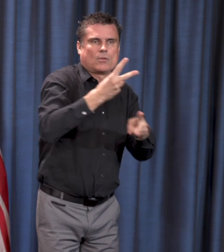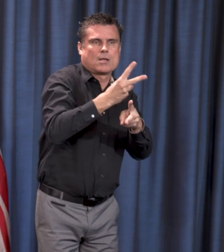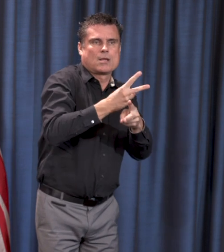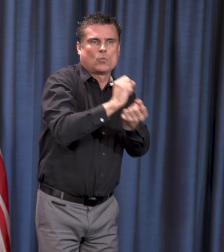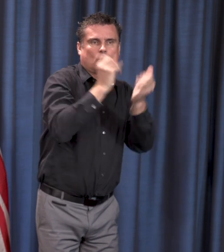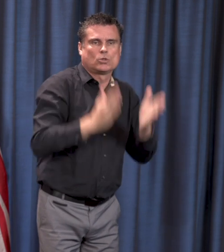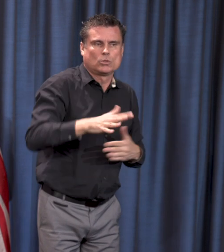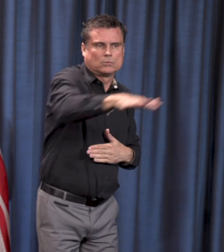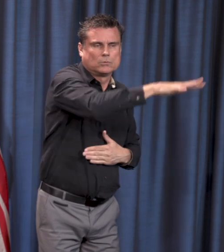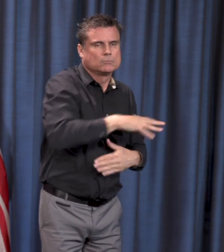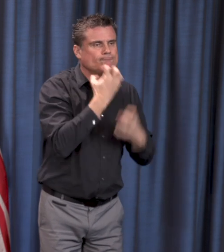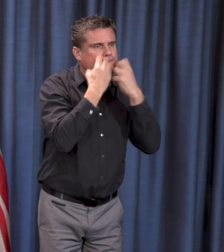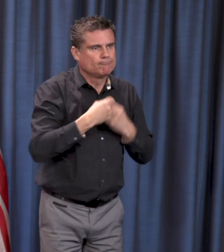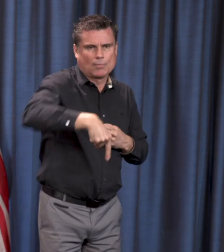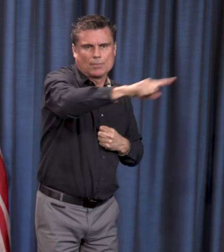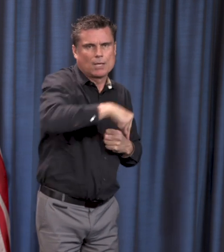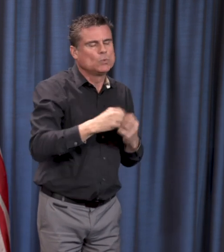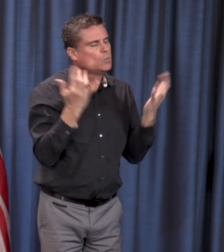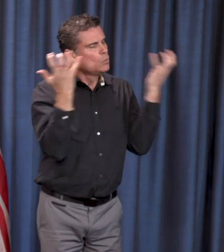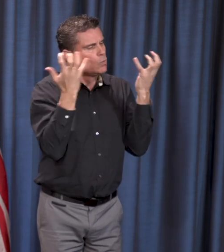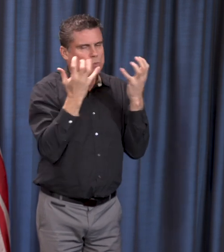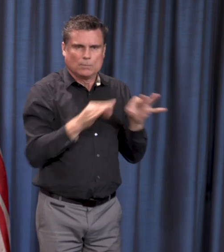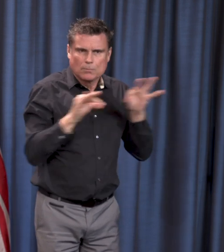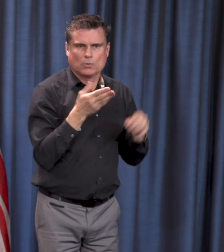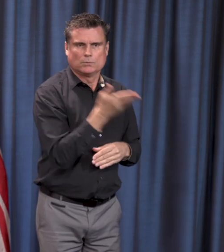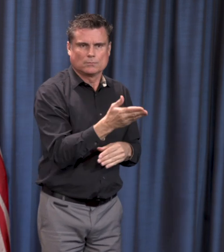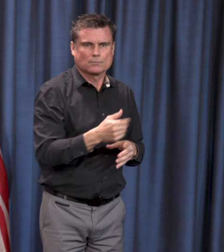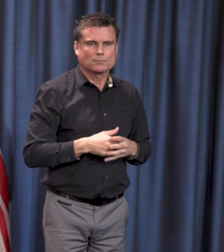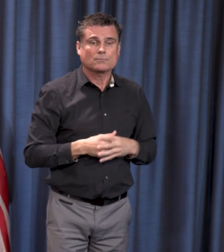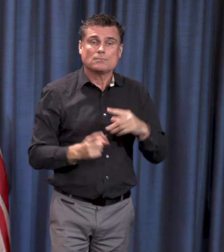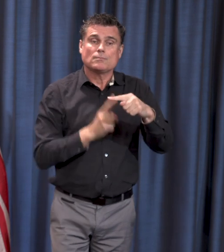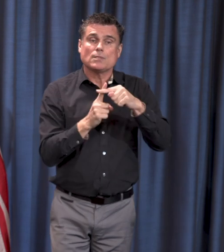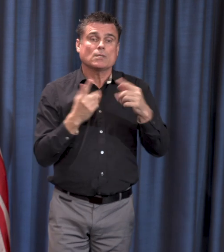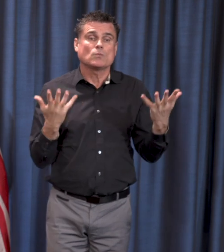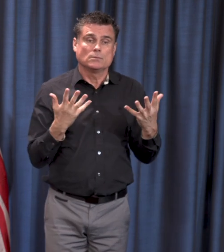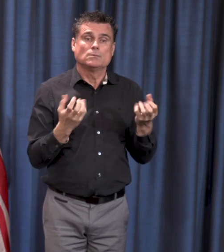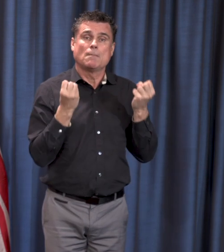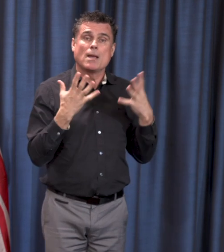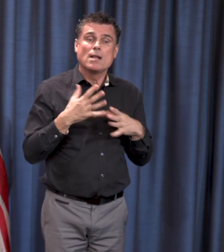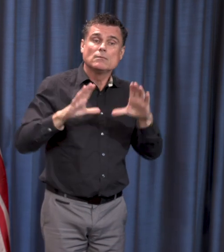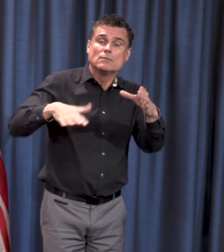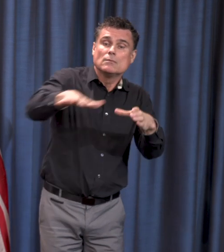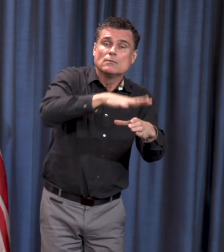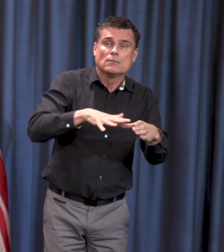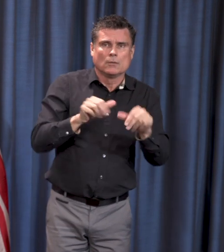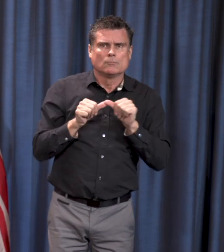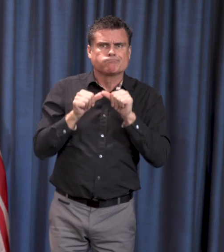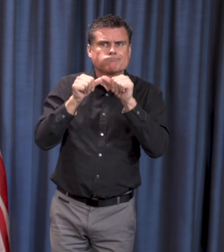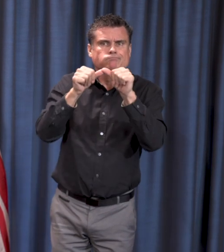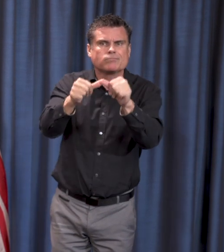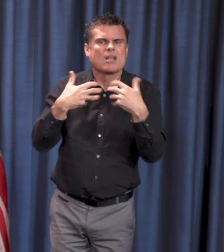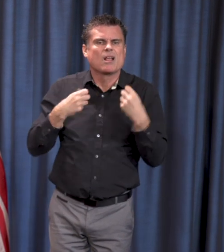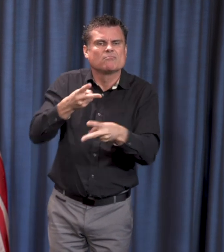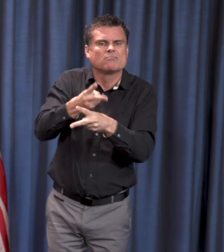addition, as you know, we have a number of long-term care homes that have been affected. And we know that people in long-term care are